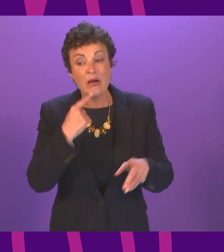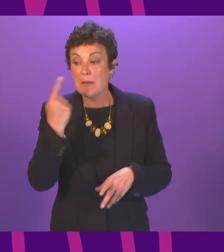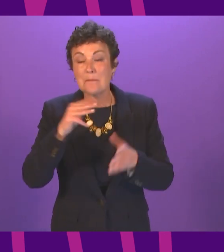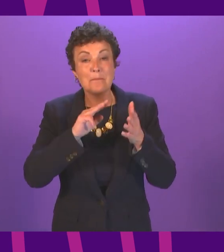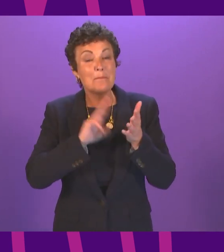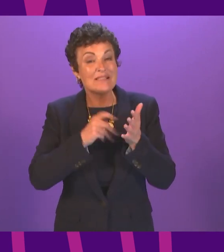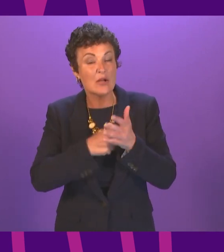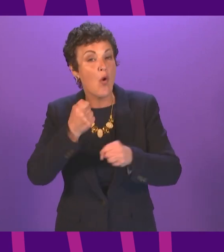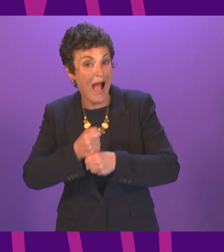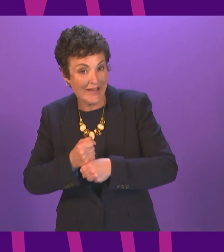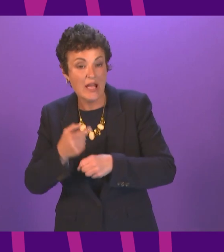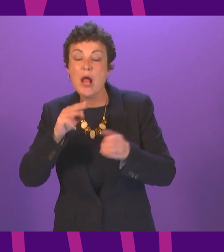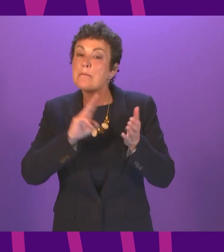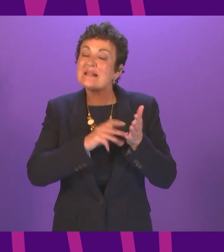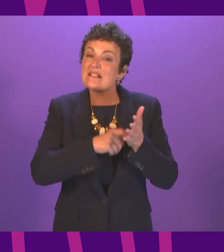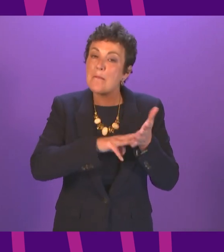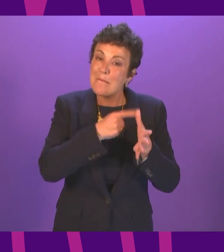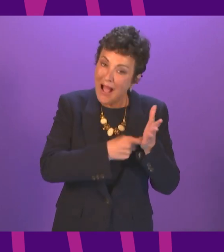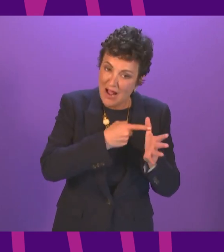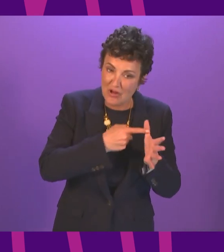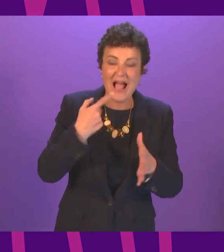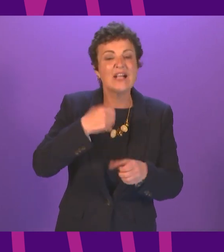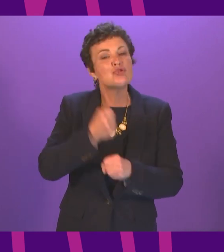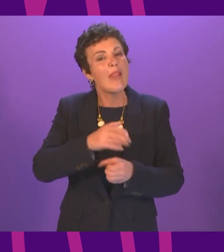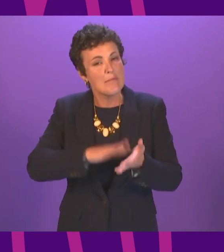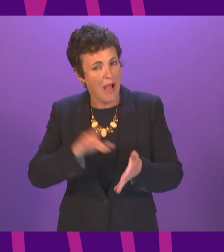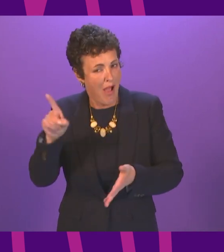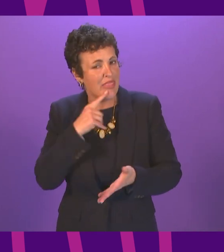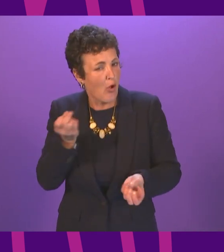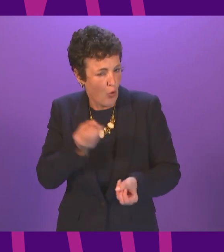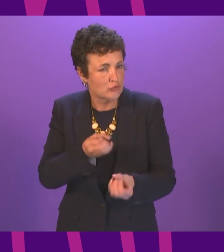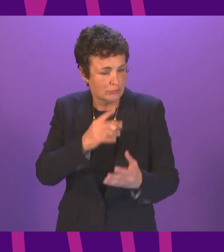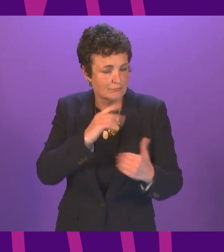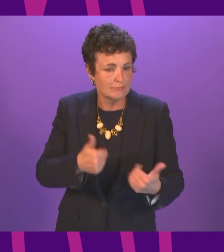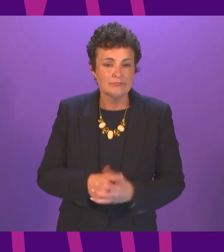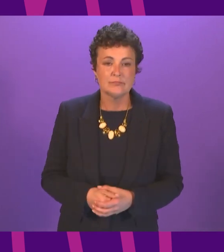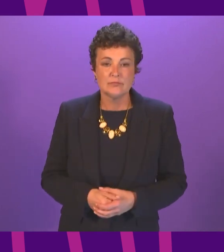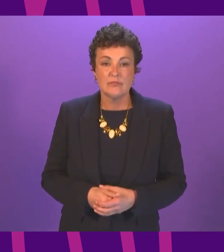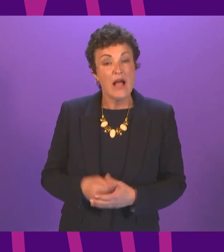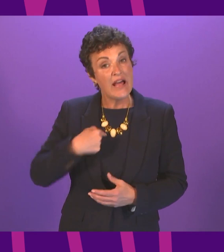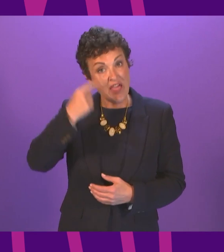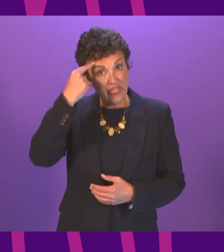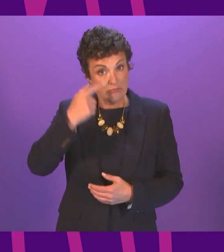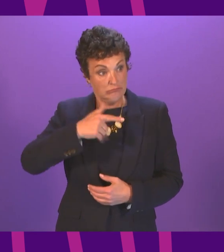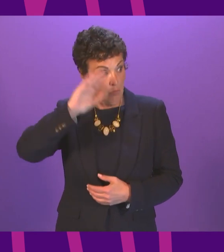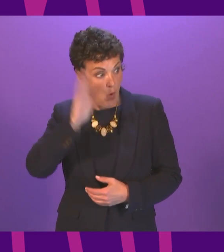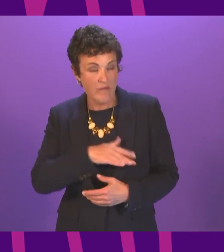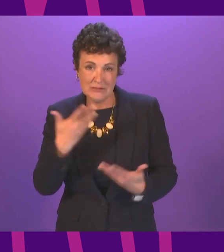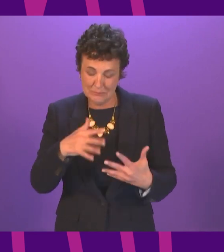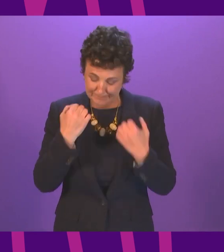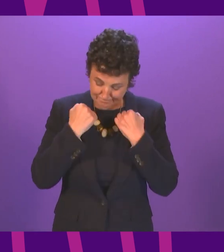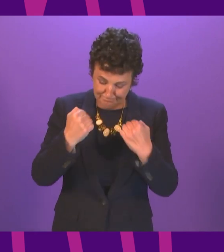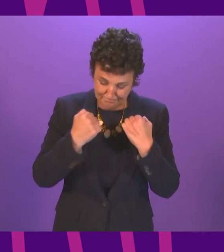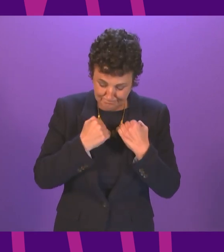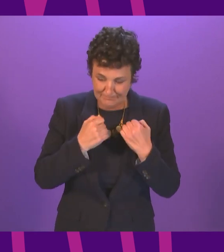Gulhani Mr. Mara as well and Gillian Mackay too and I think all of us reflected on Pam